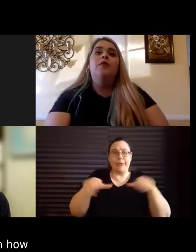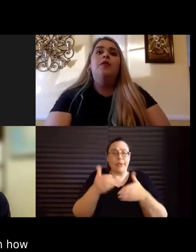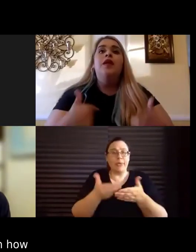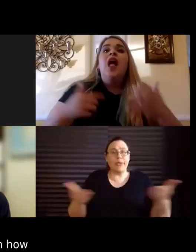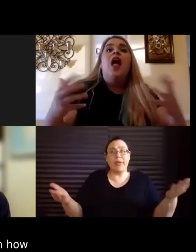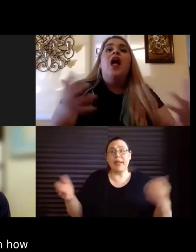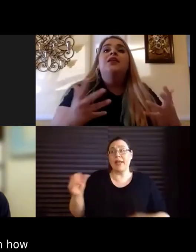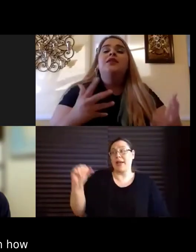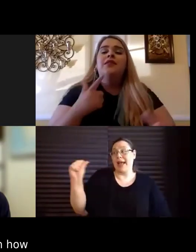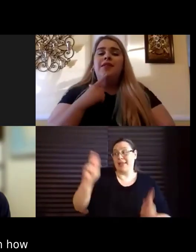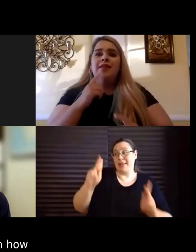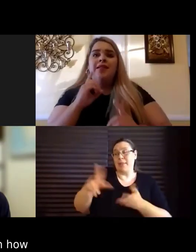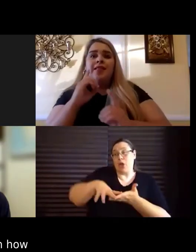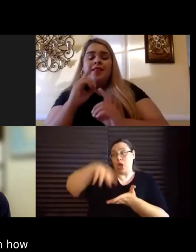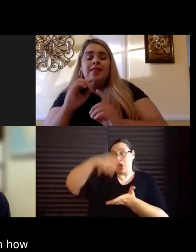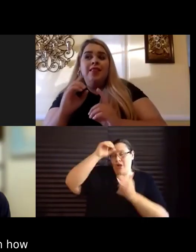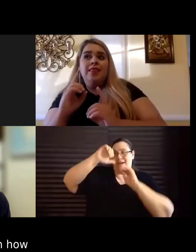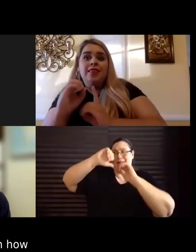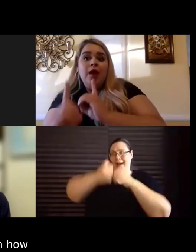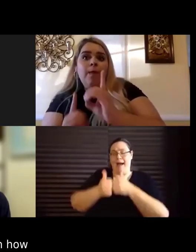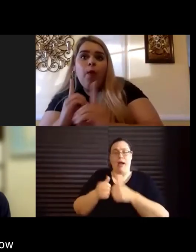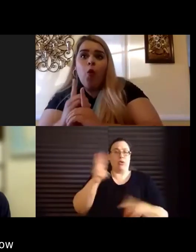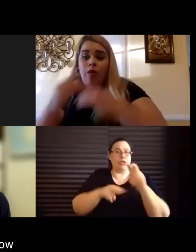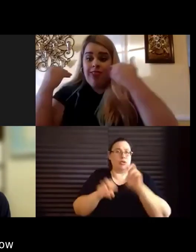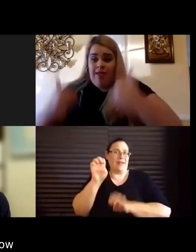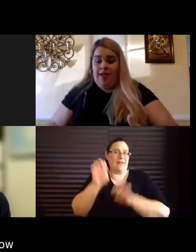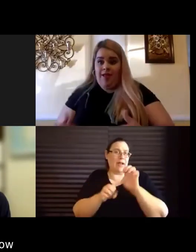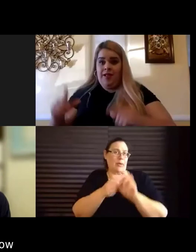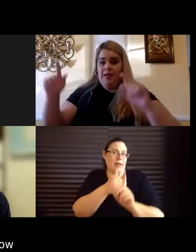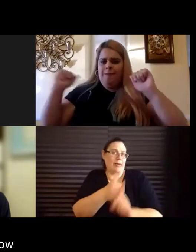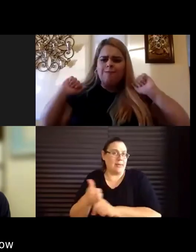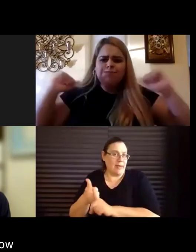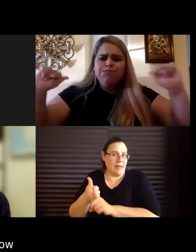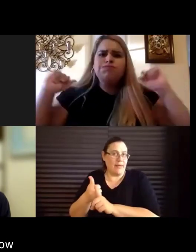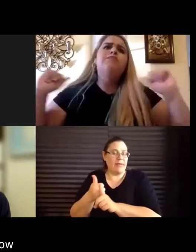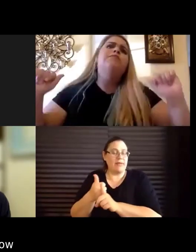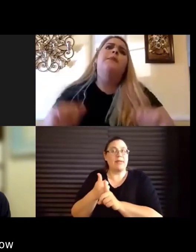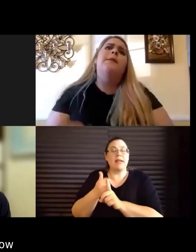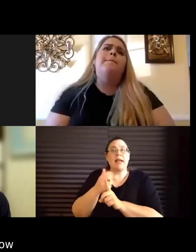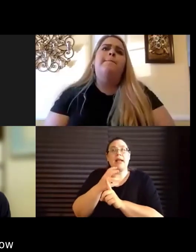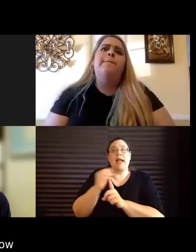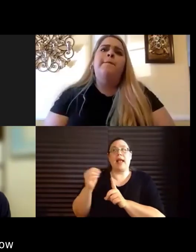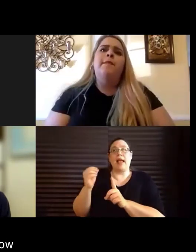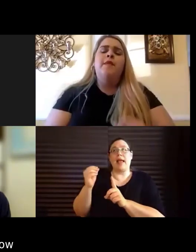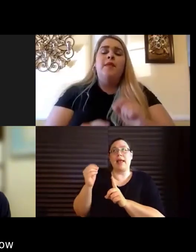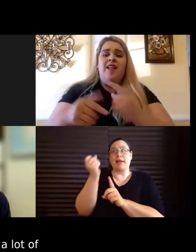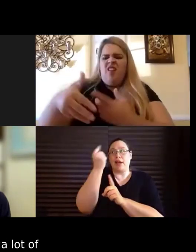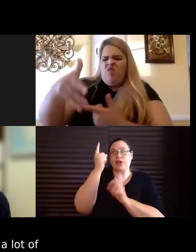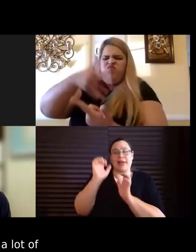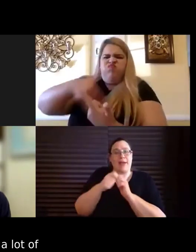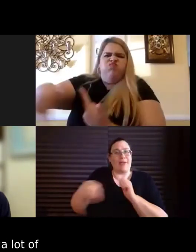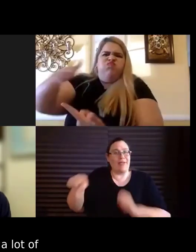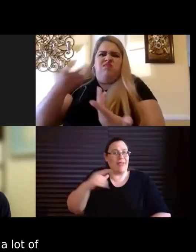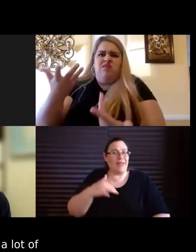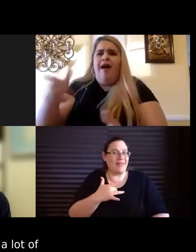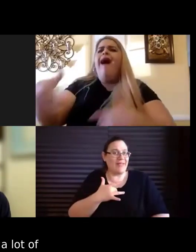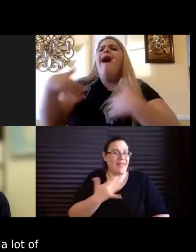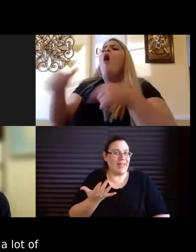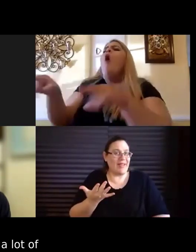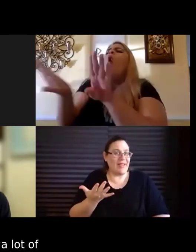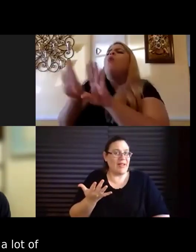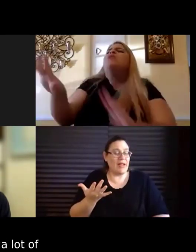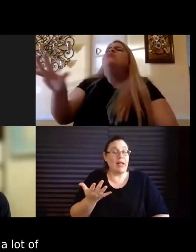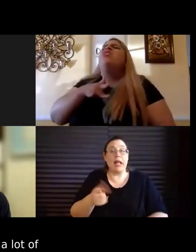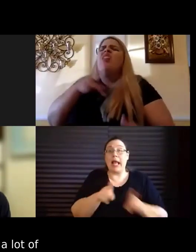learn how to evaluate on their own and understand how they're feeling. Cause as athletes, we